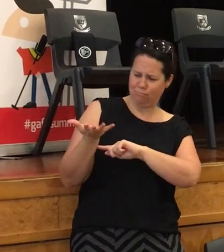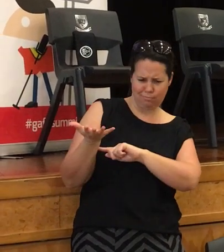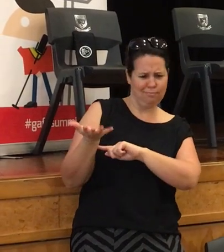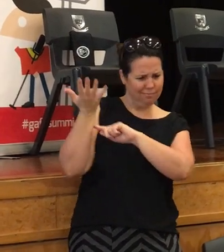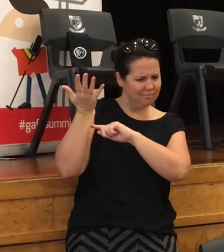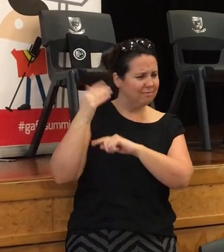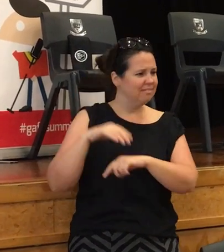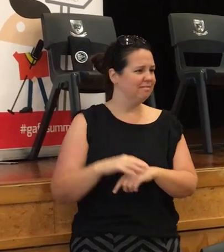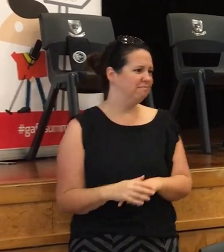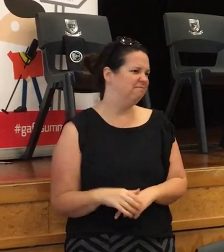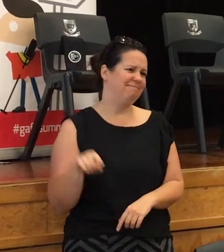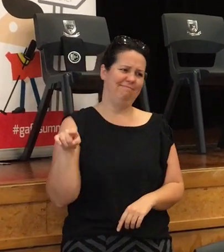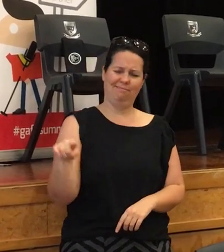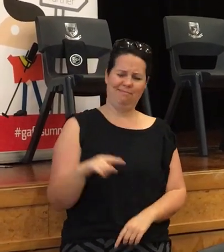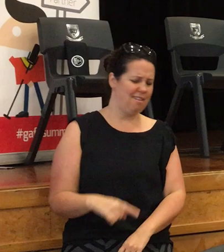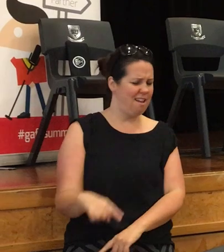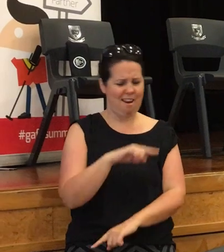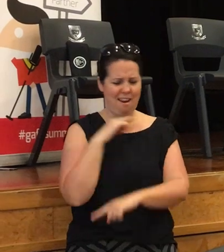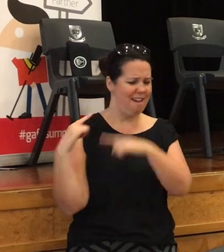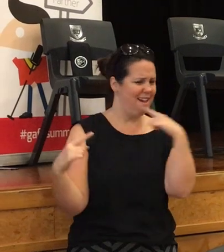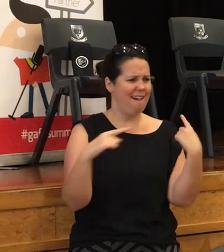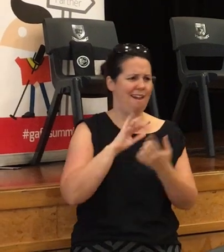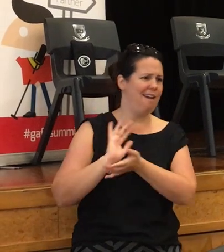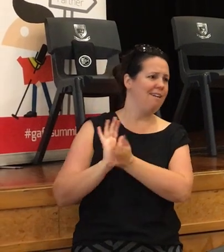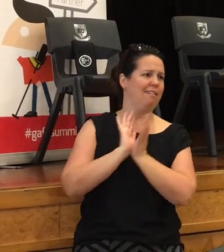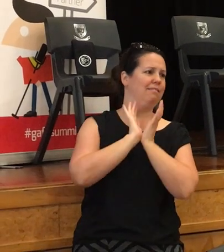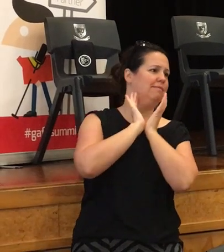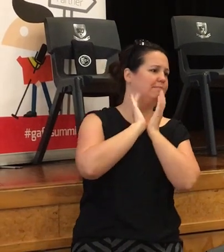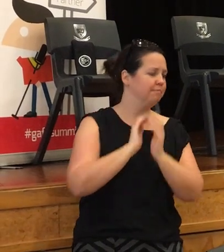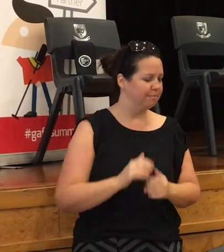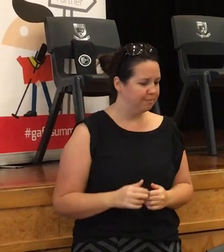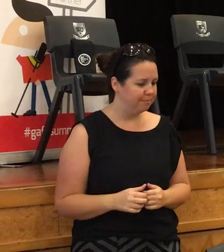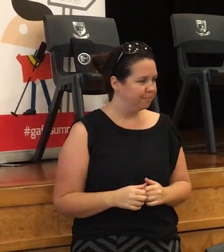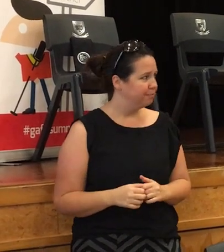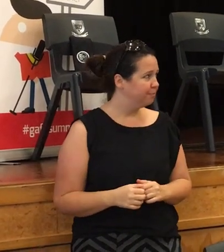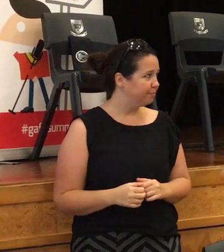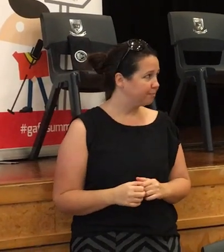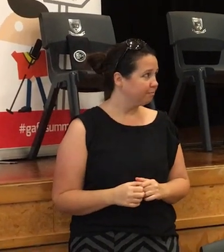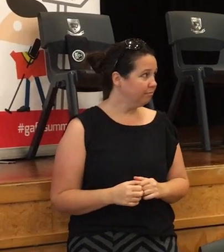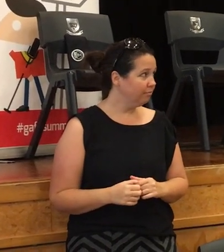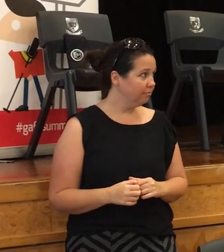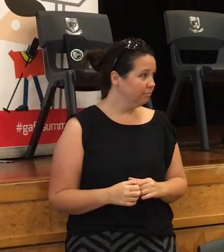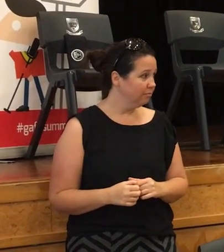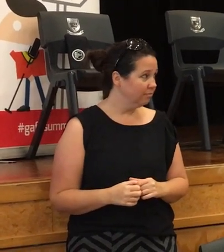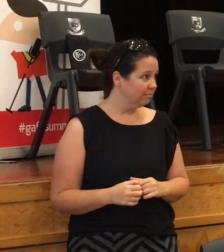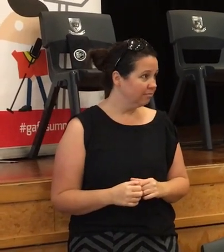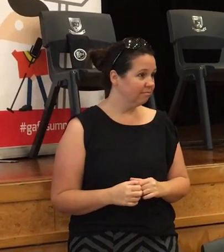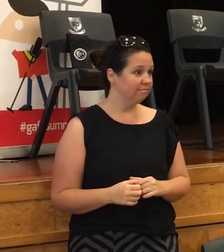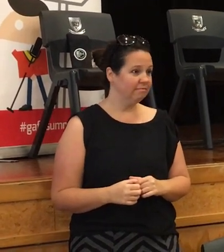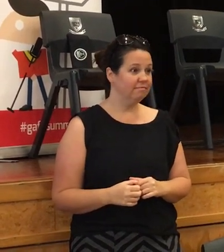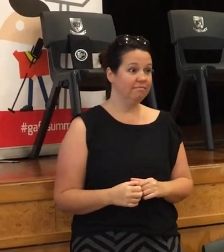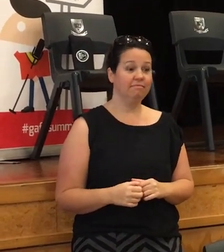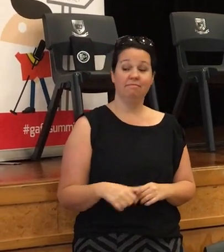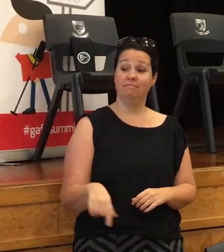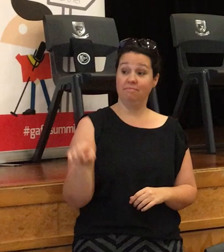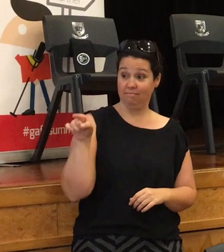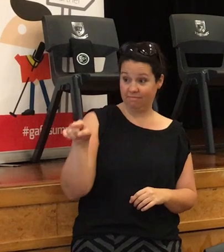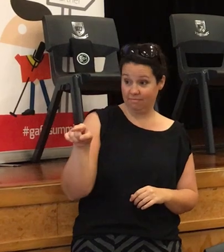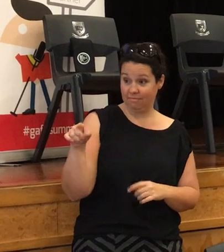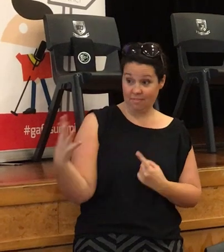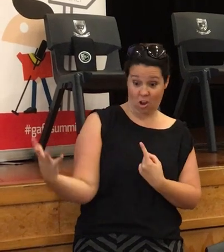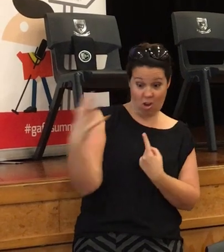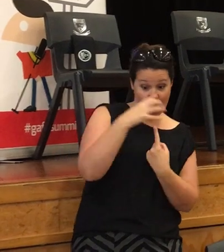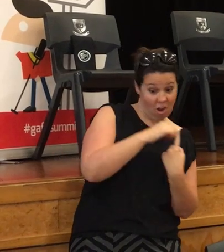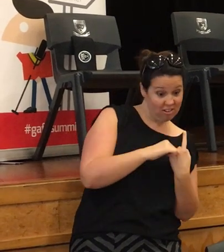was just a lie That was just a lie Well, you ain't never caught